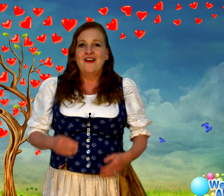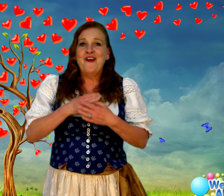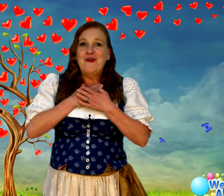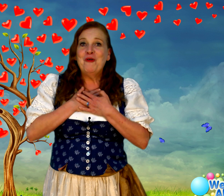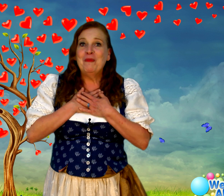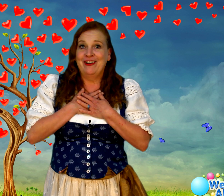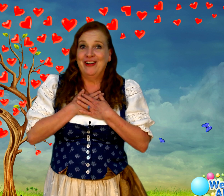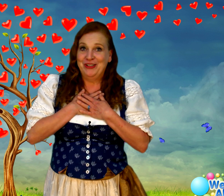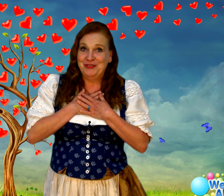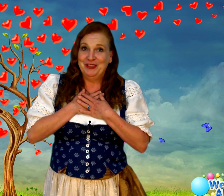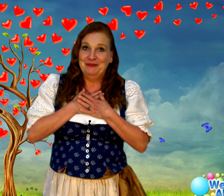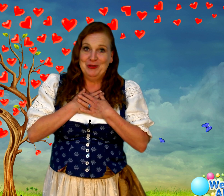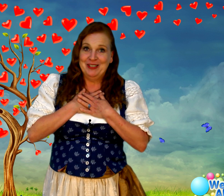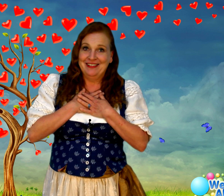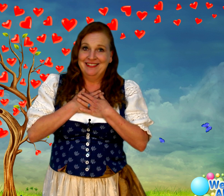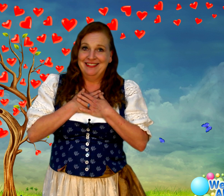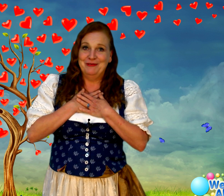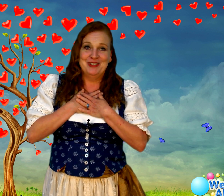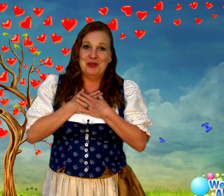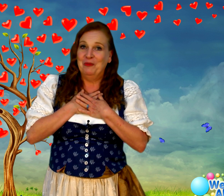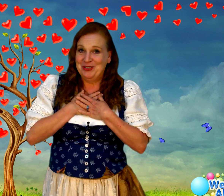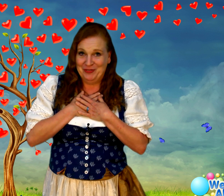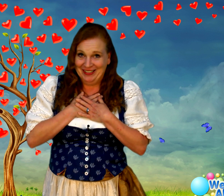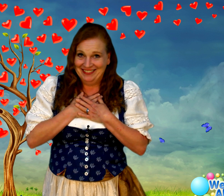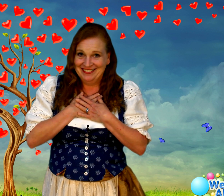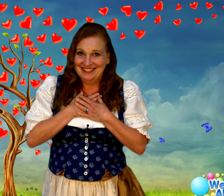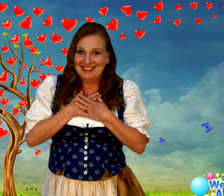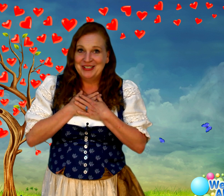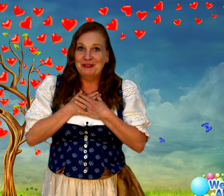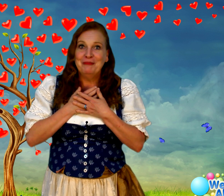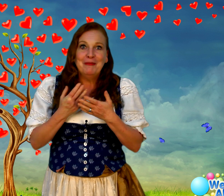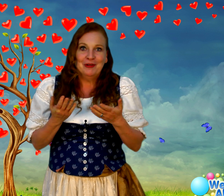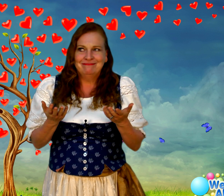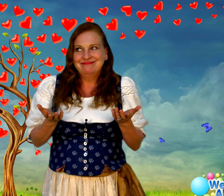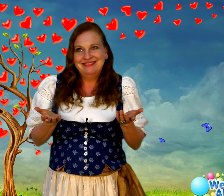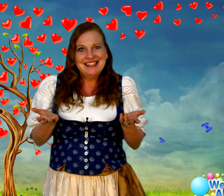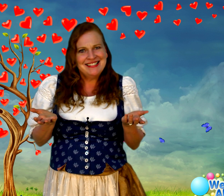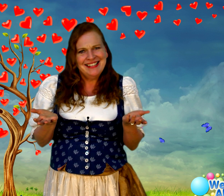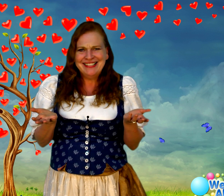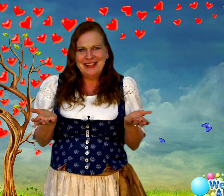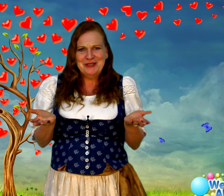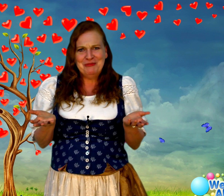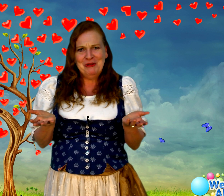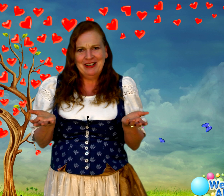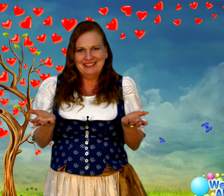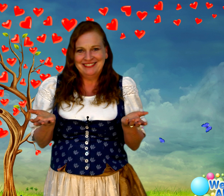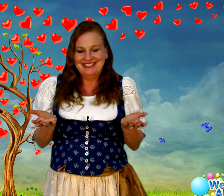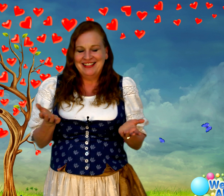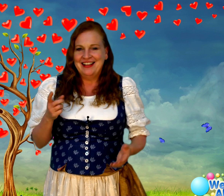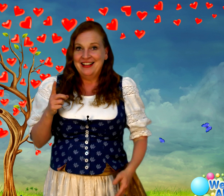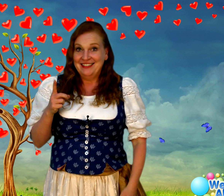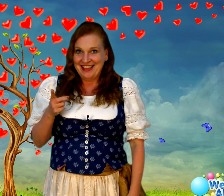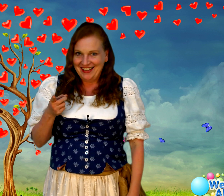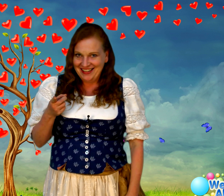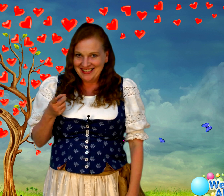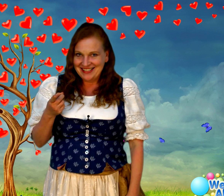Oh, my heart is full of music. That was so much fun. So remember, let's sing together some more. Like us,